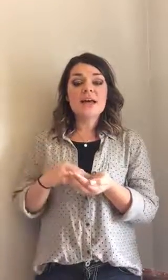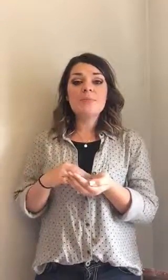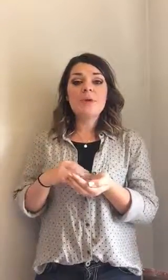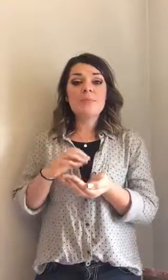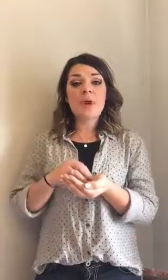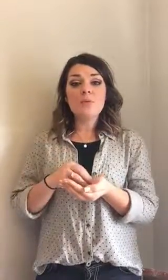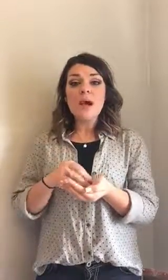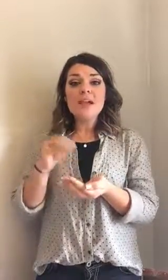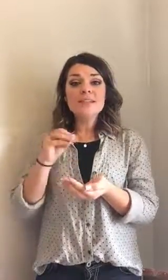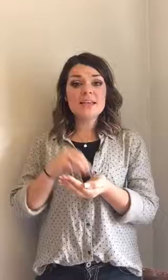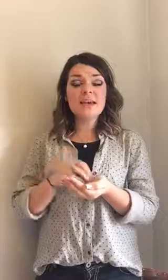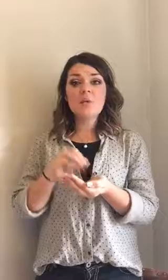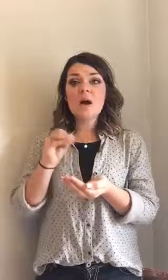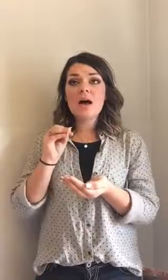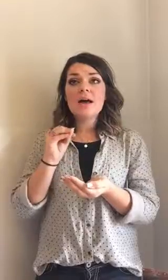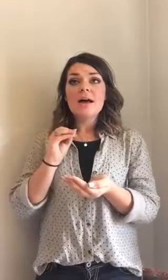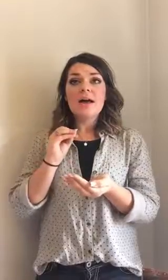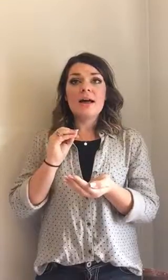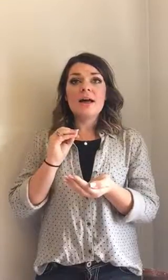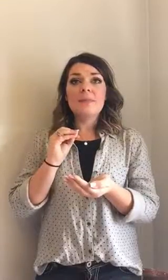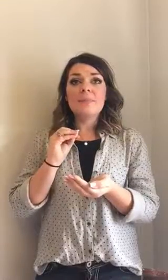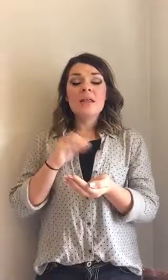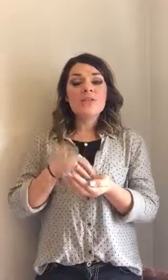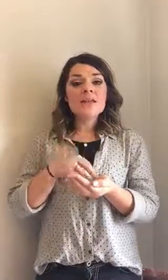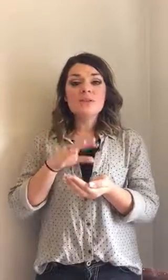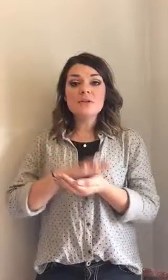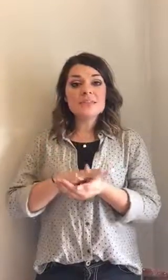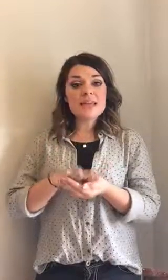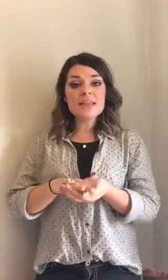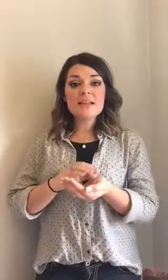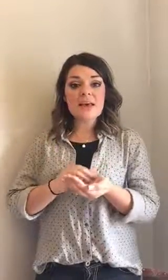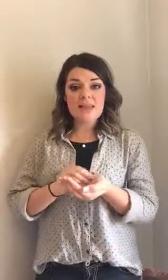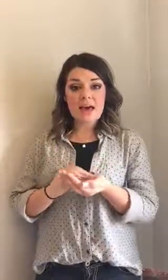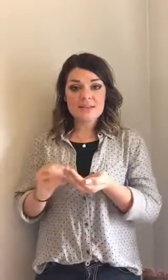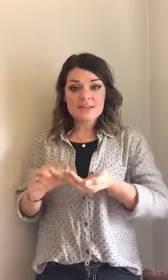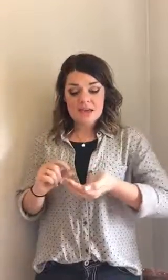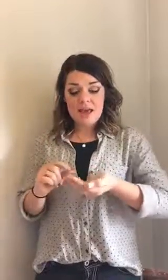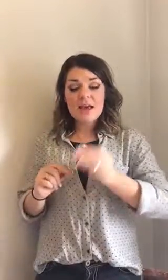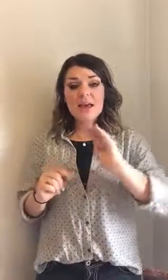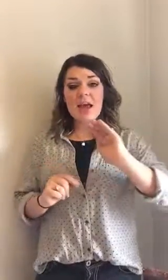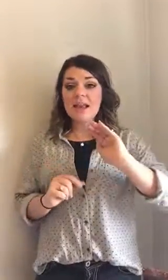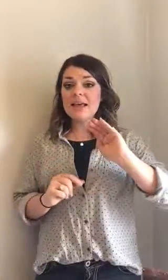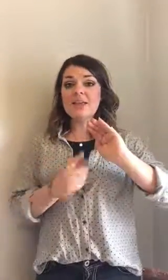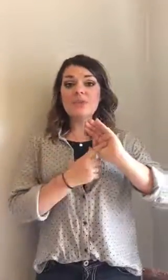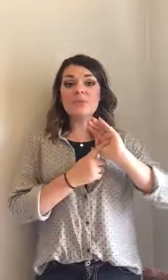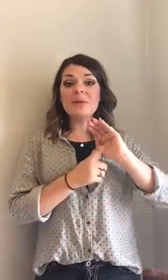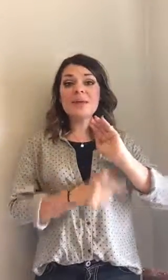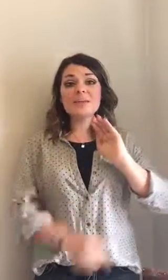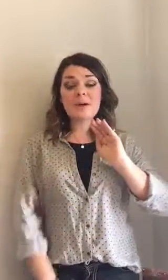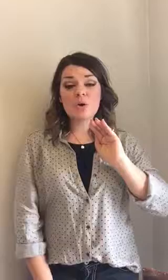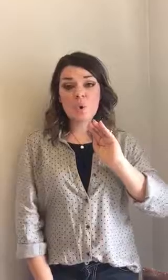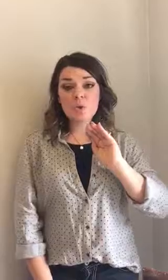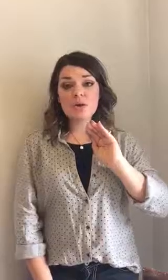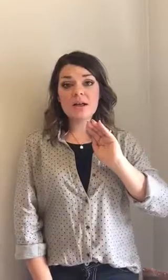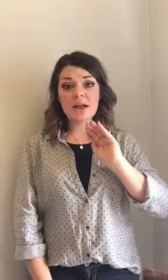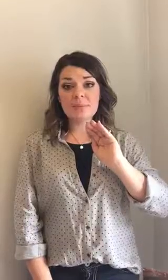can be brown rice, quinoa, lentils, anything like that. Okay and again for me it's about a quarter cup.